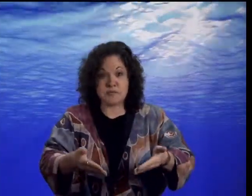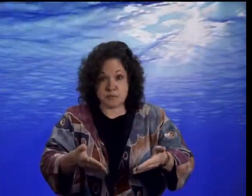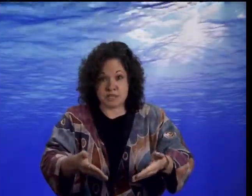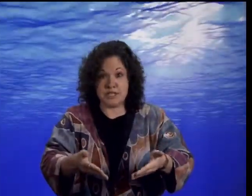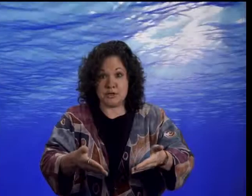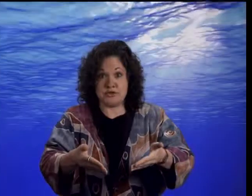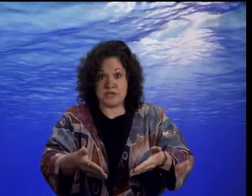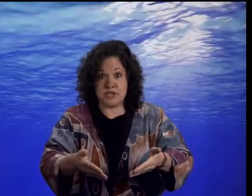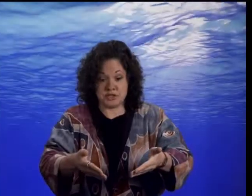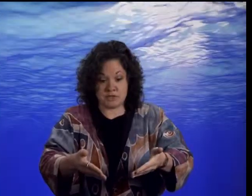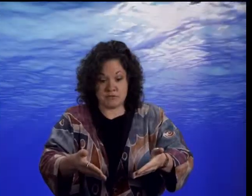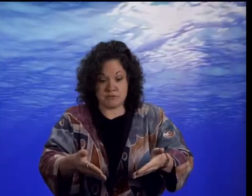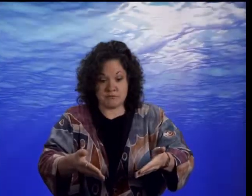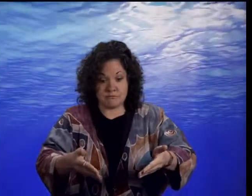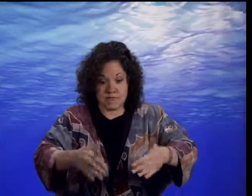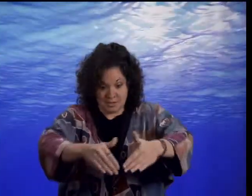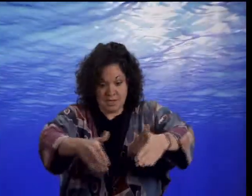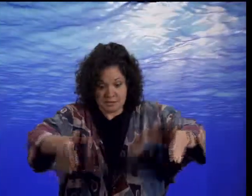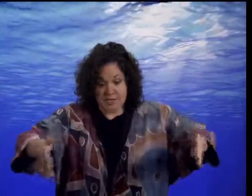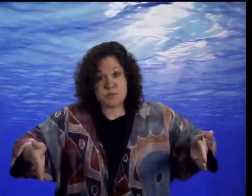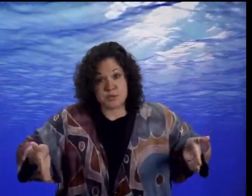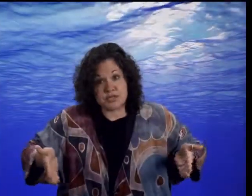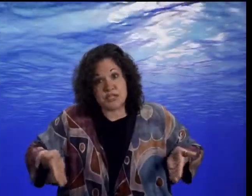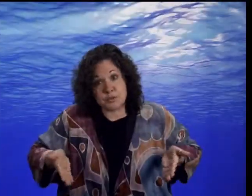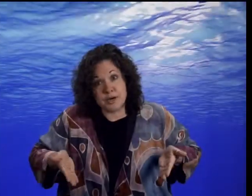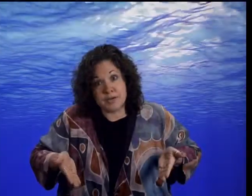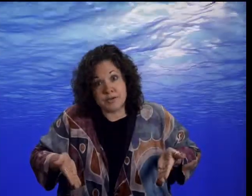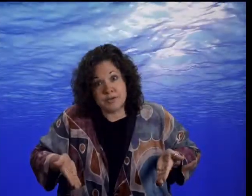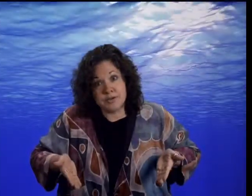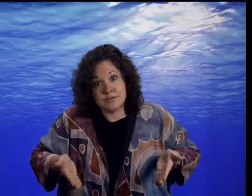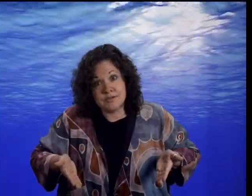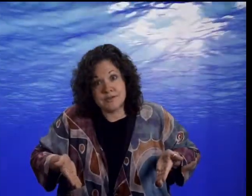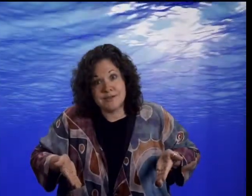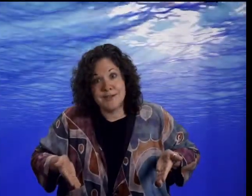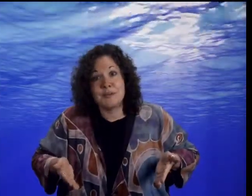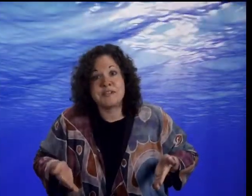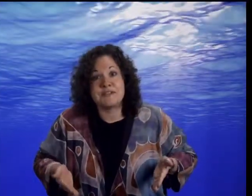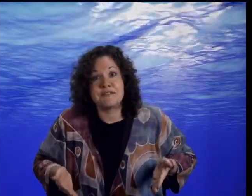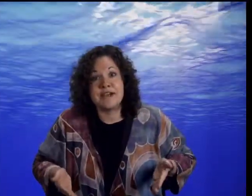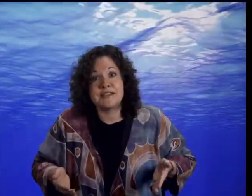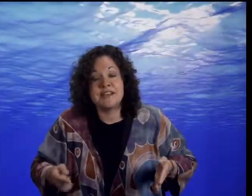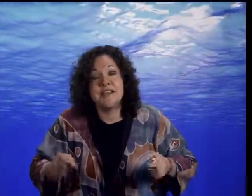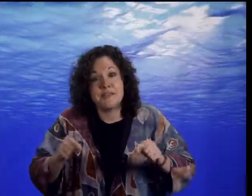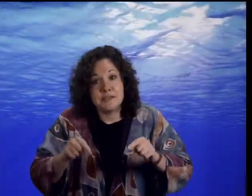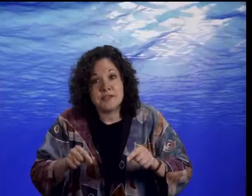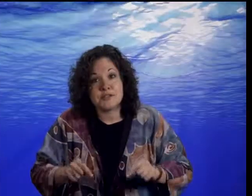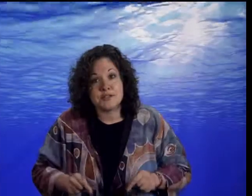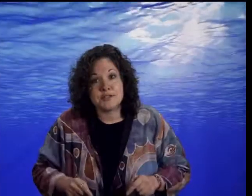particular fish in this particular puddle was the fact that this fish